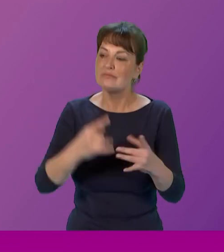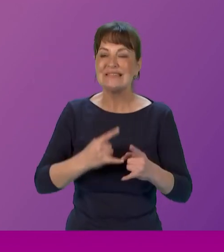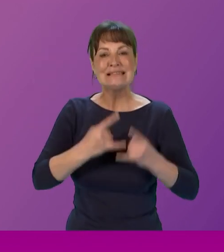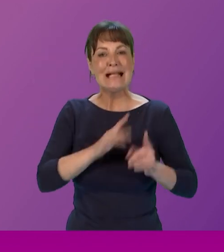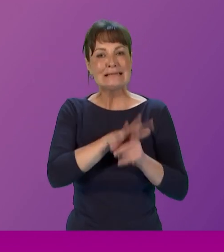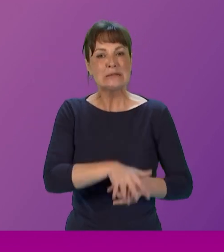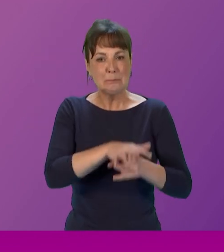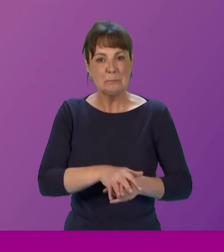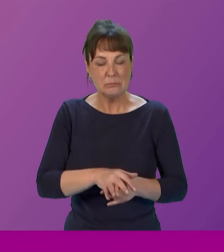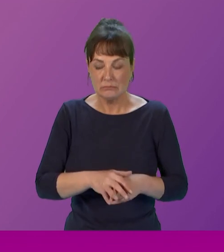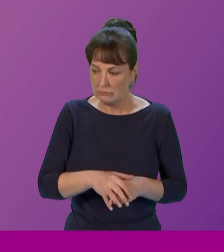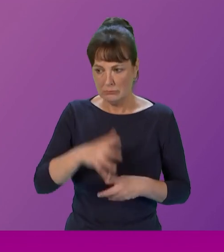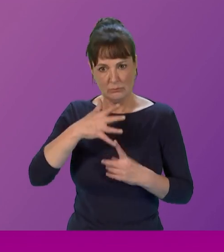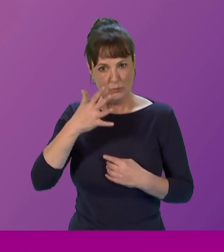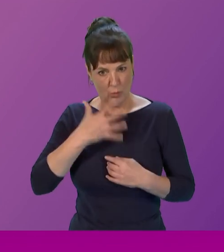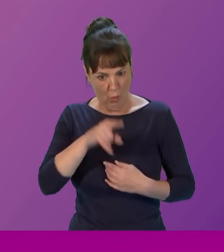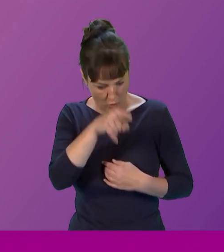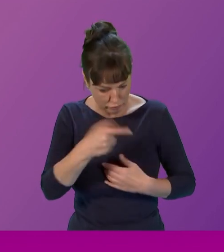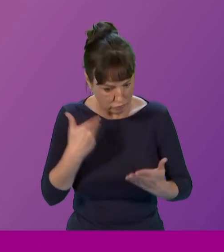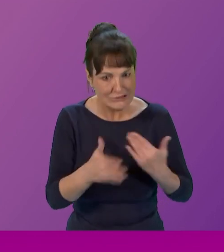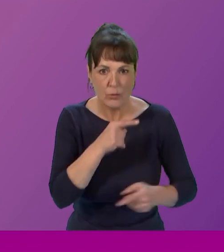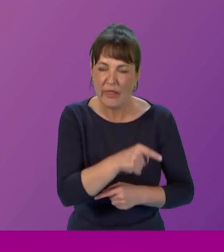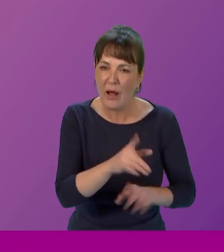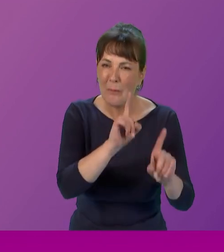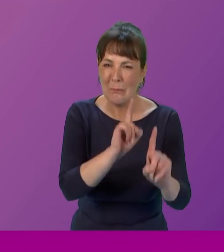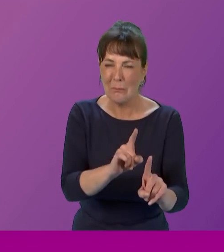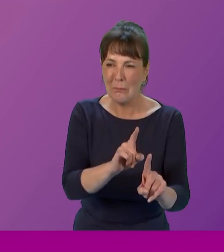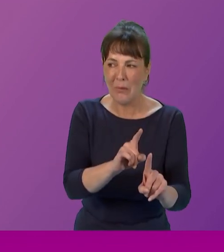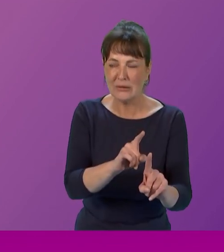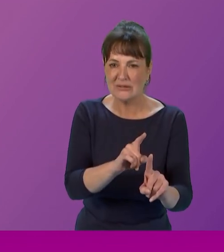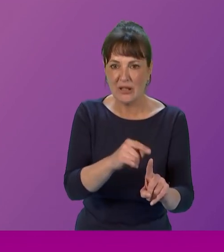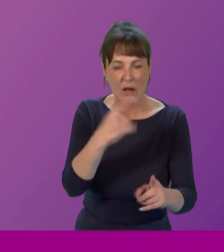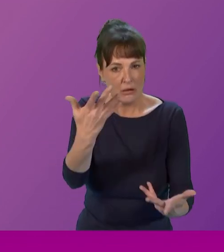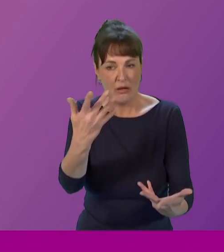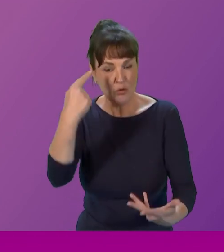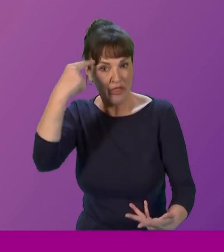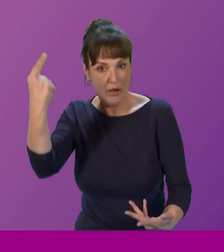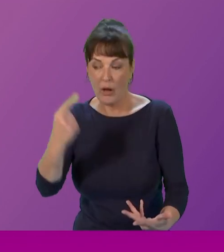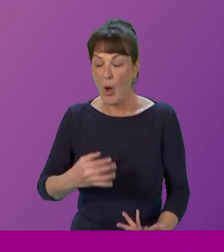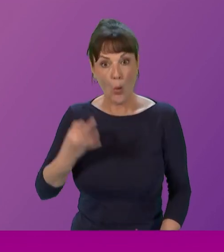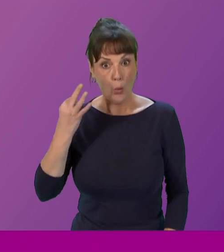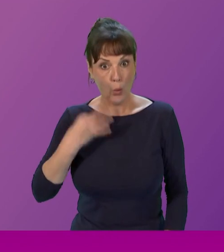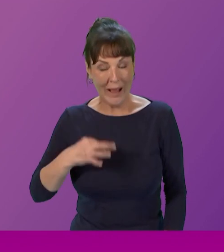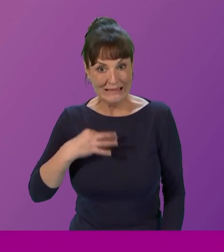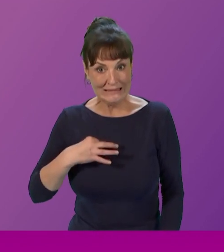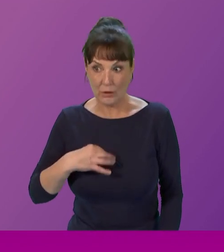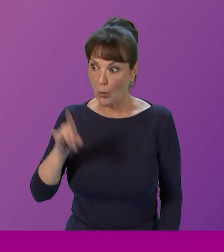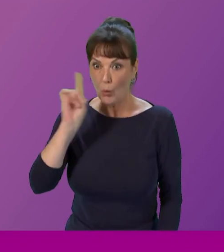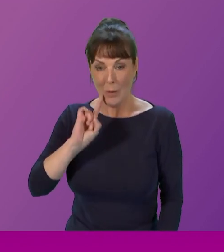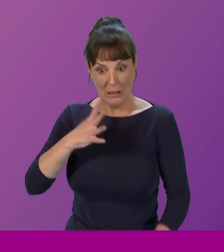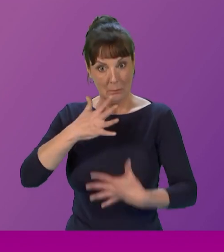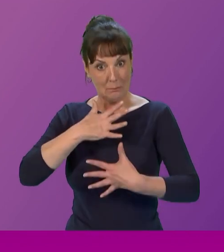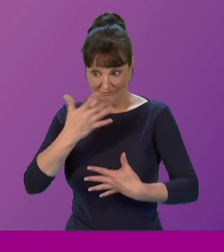and only working towards addressing that concern but while the career of a young white able-bodied woman might